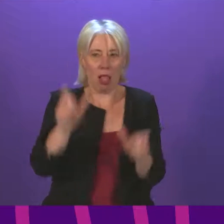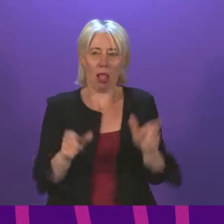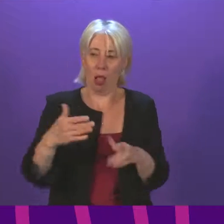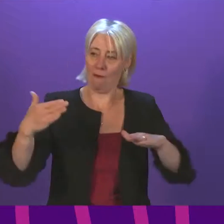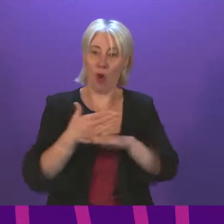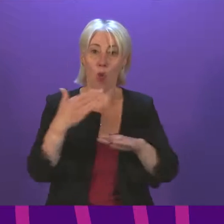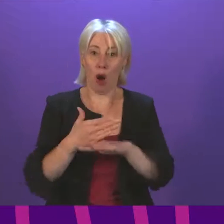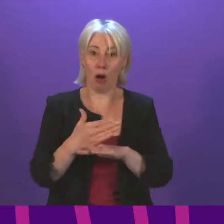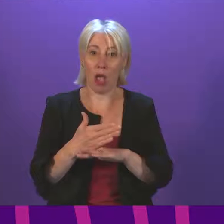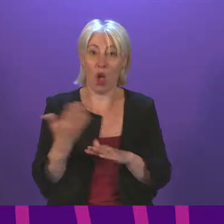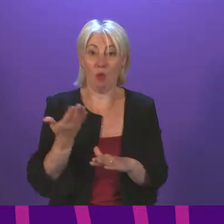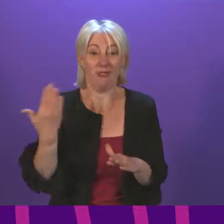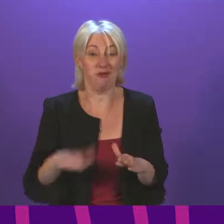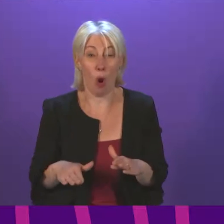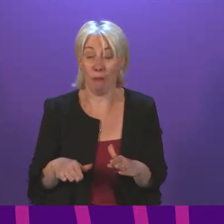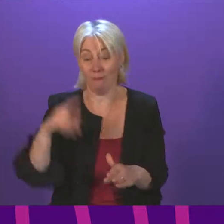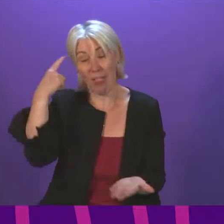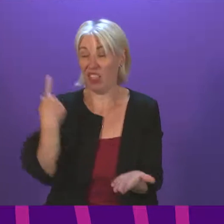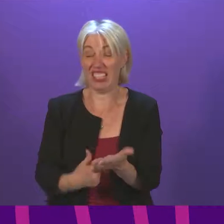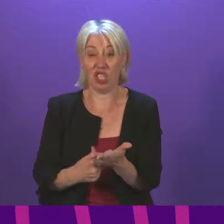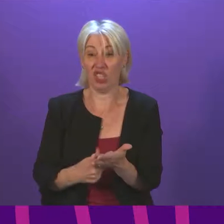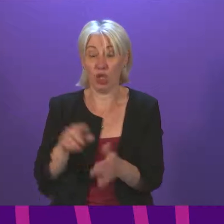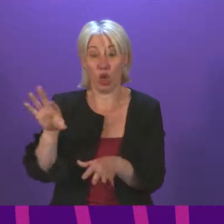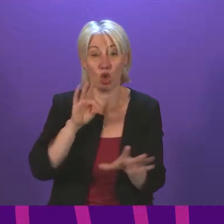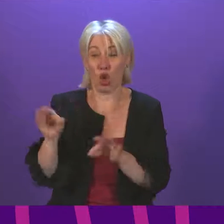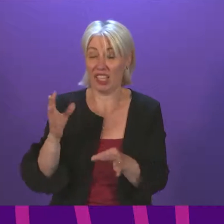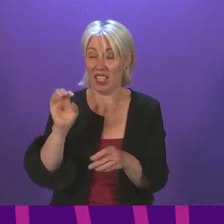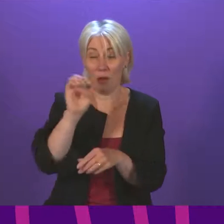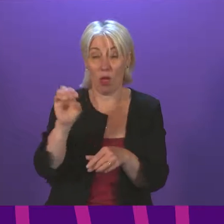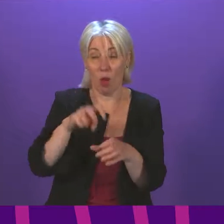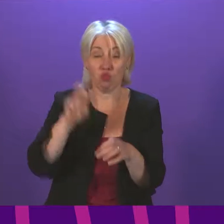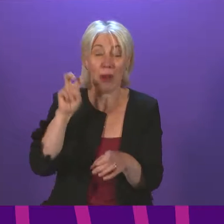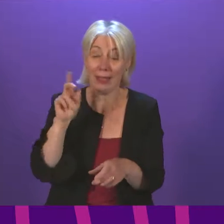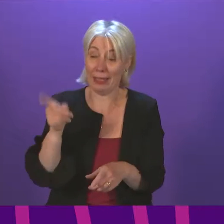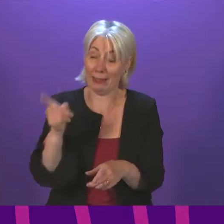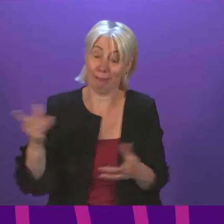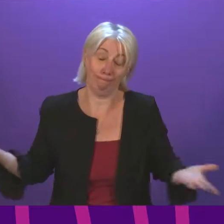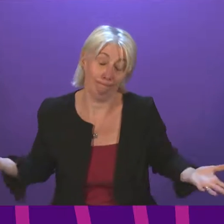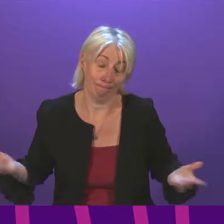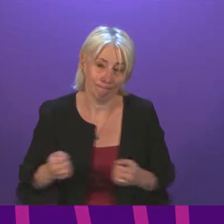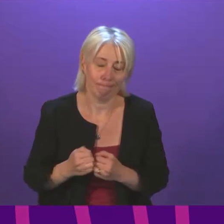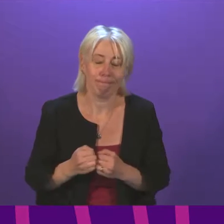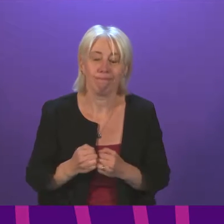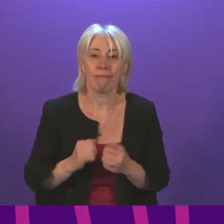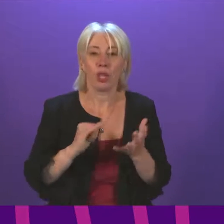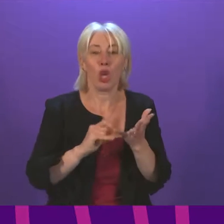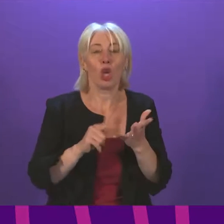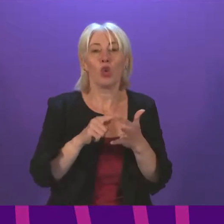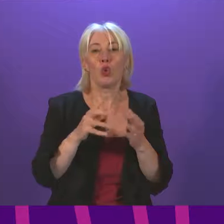as a consequence of the decisions and choices that have been made around Brexit. Thank you. Question number two, Sue Webber.